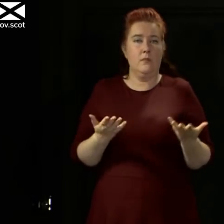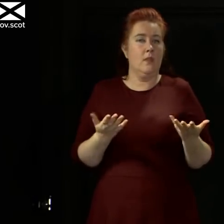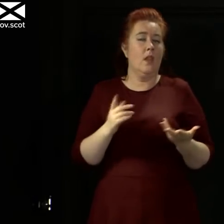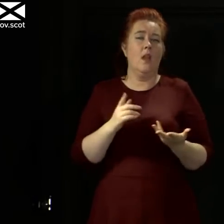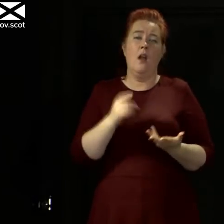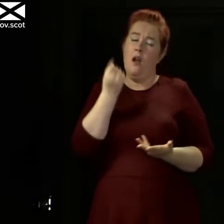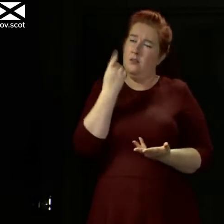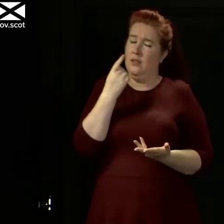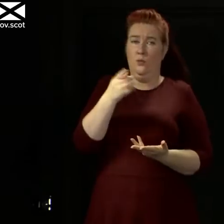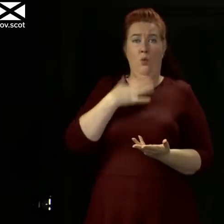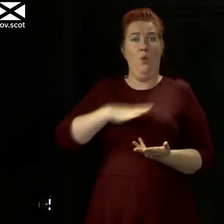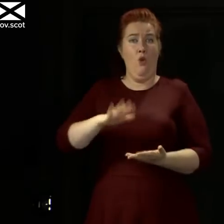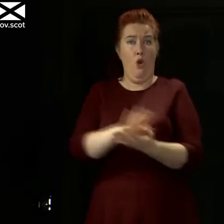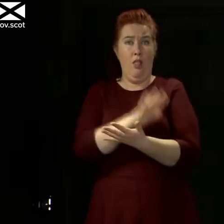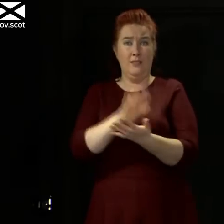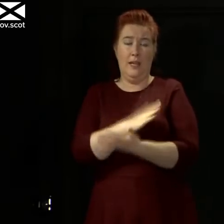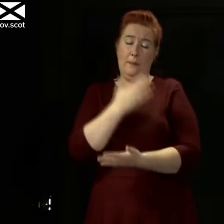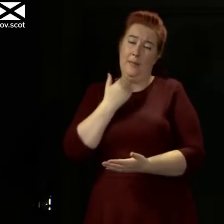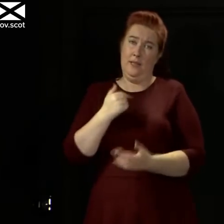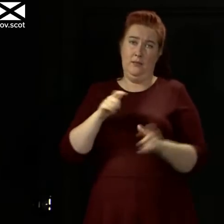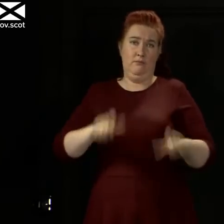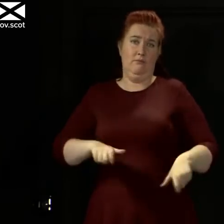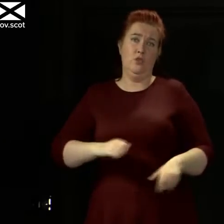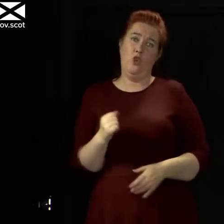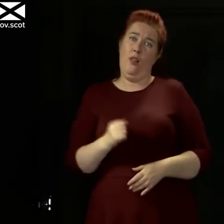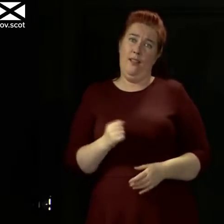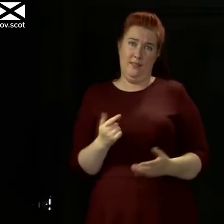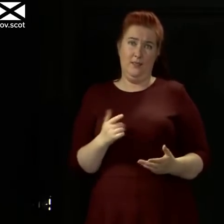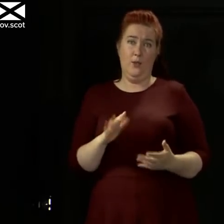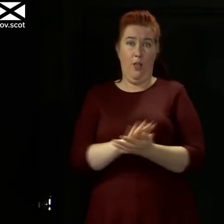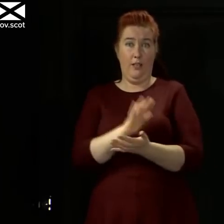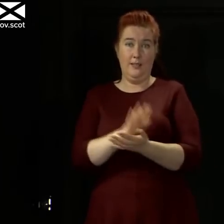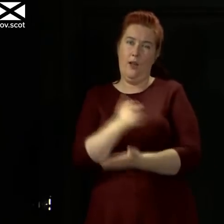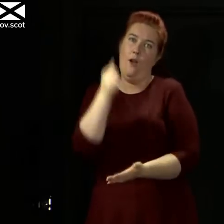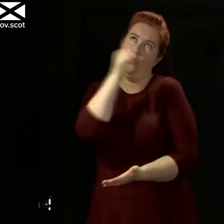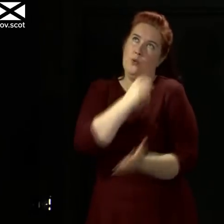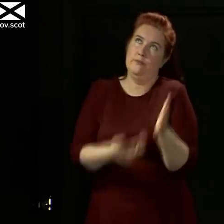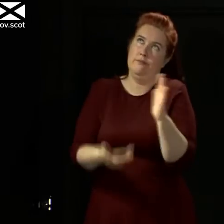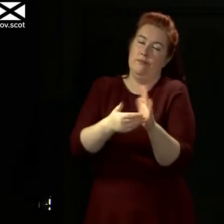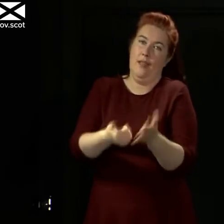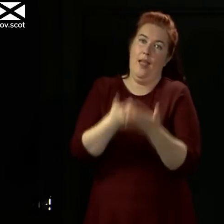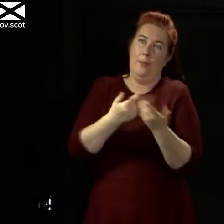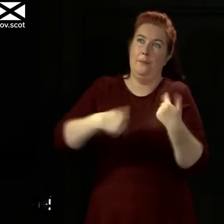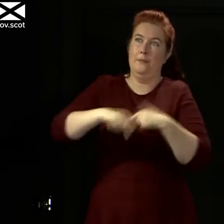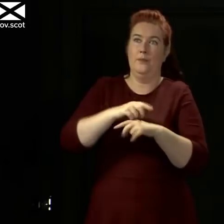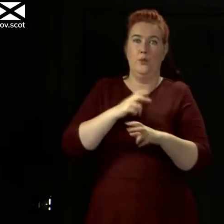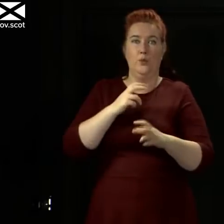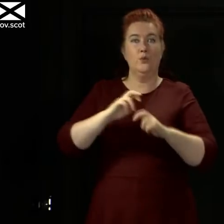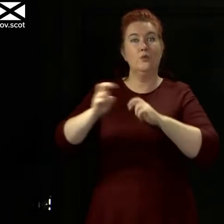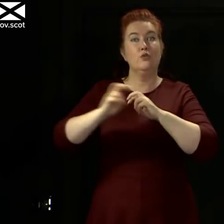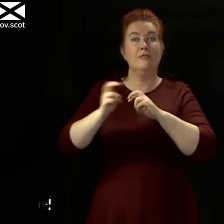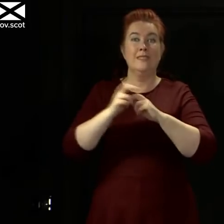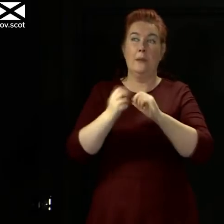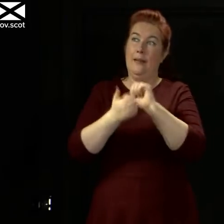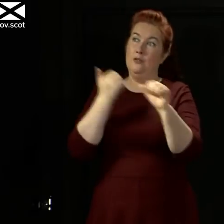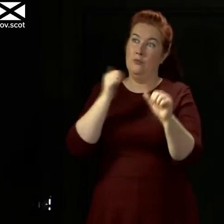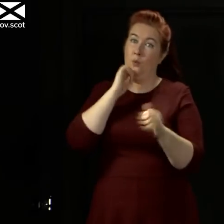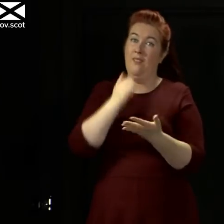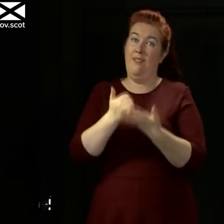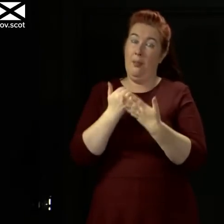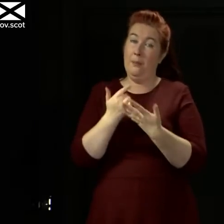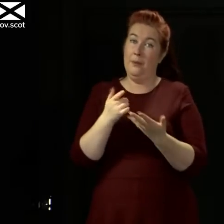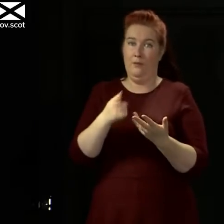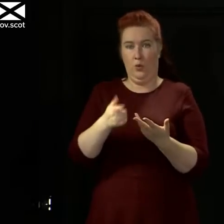holiday, holiday here in Scotland. And that has the added advantage, of course, of helping our own tourist industry, which really needs that support and help